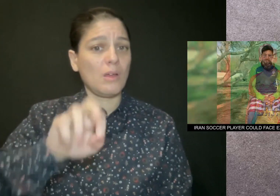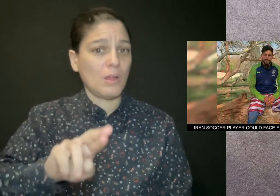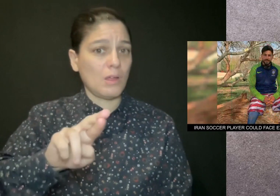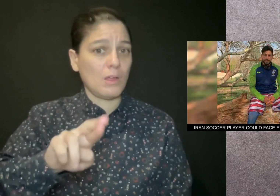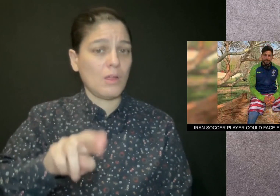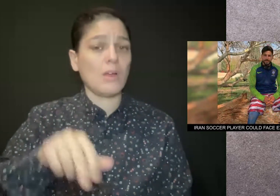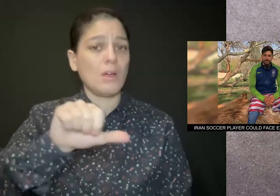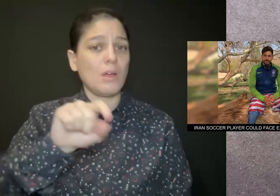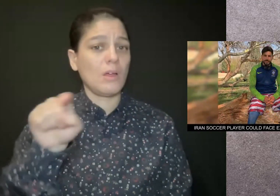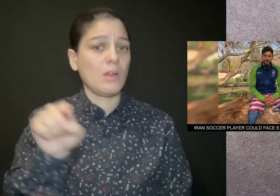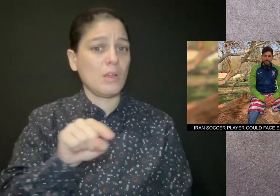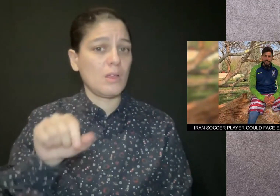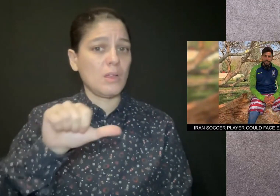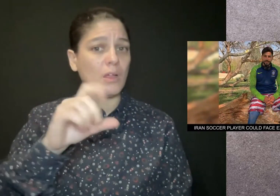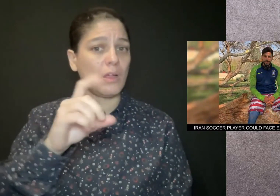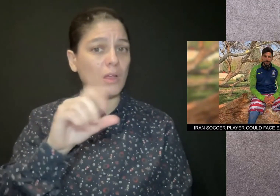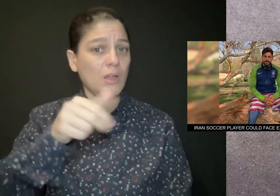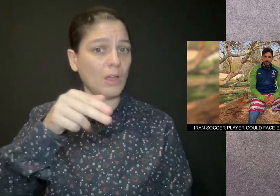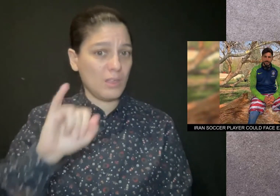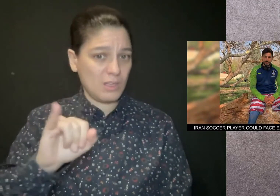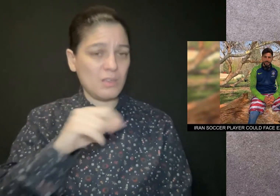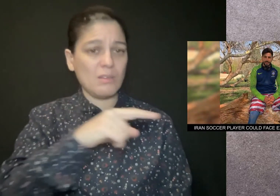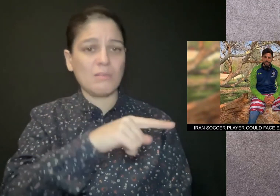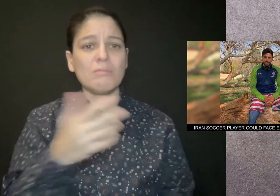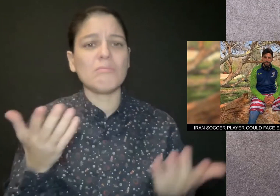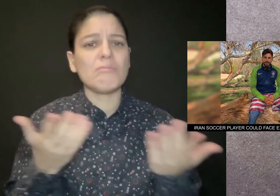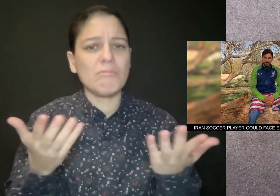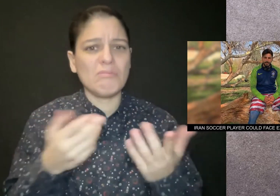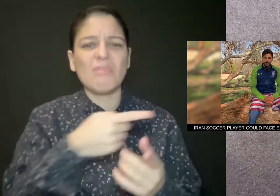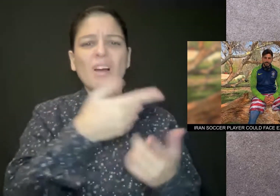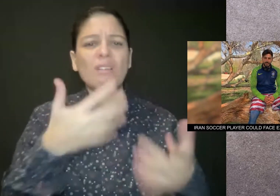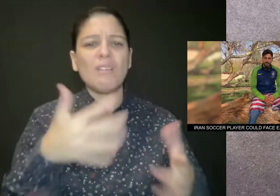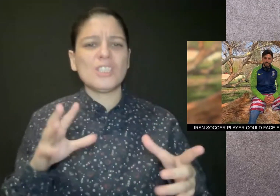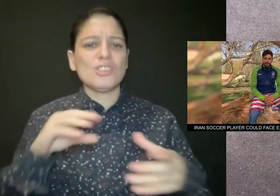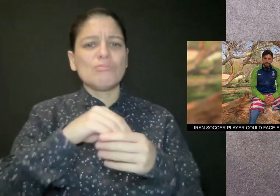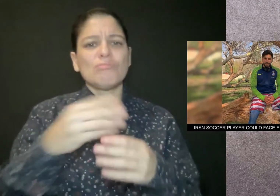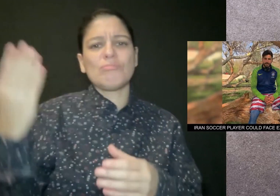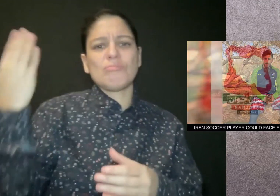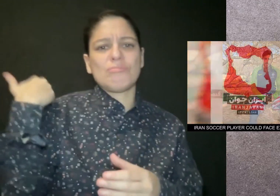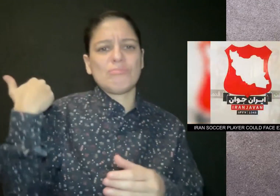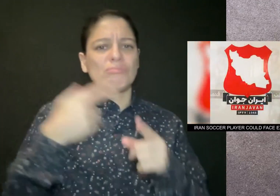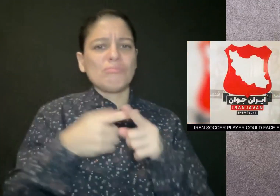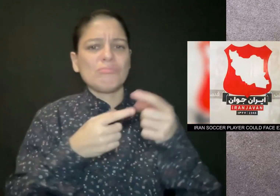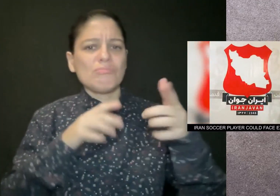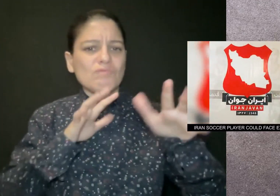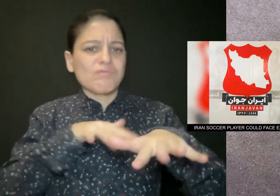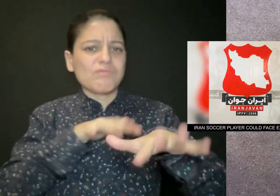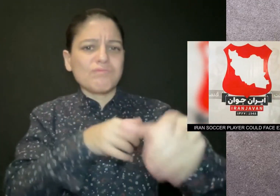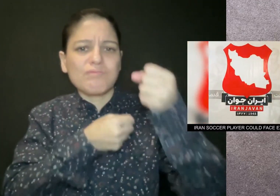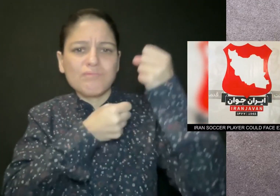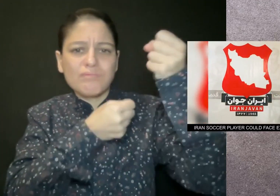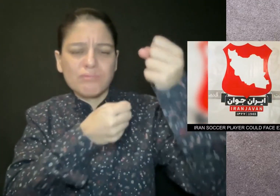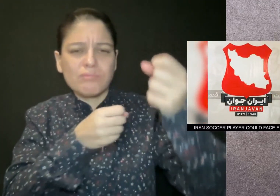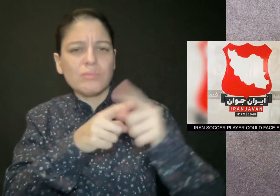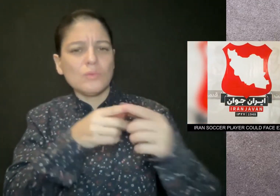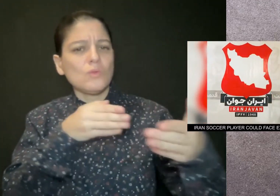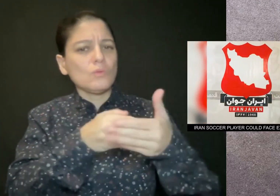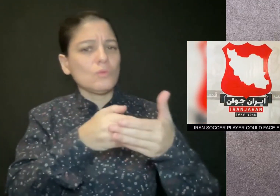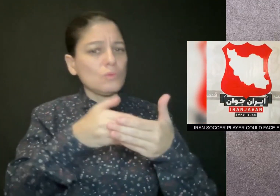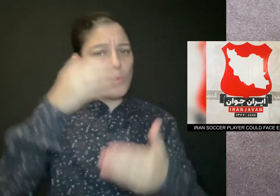Nazir Azadhani. For participating in ongoing anti-government